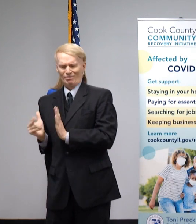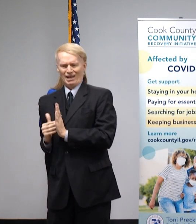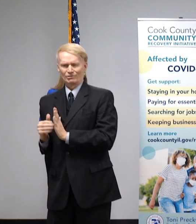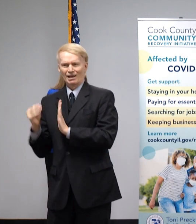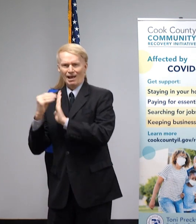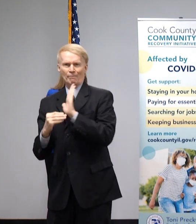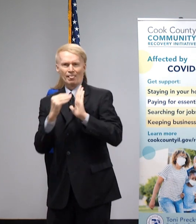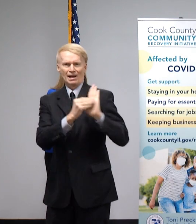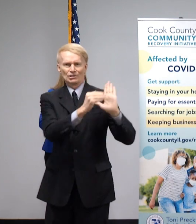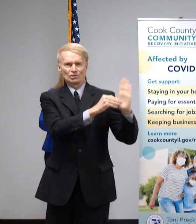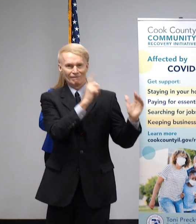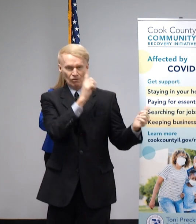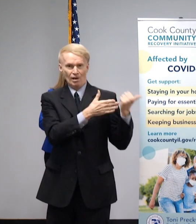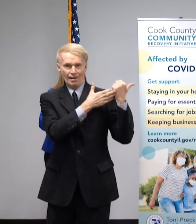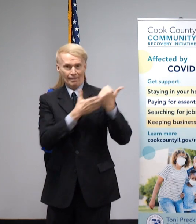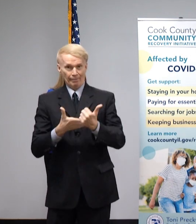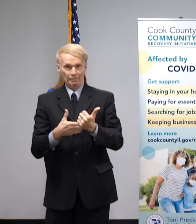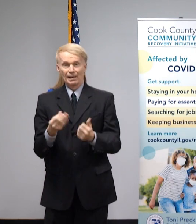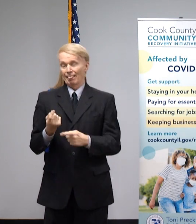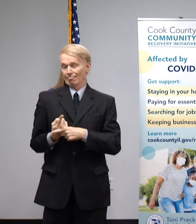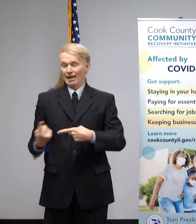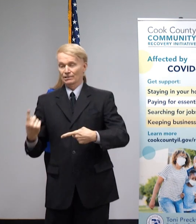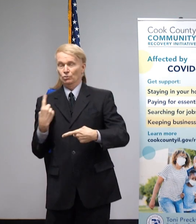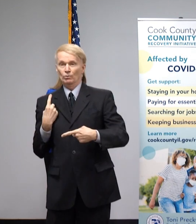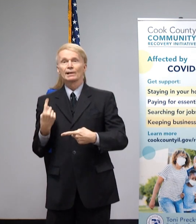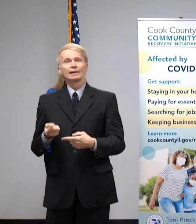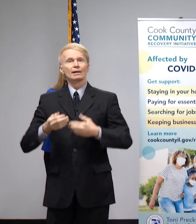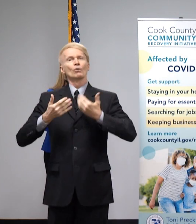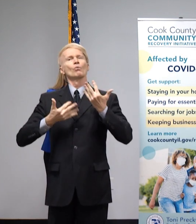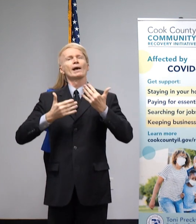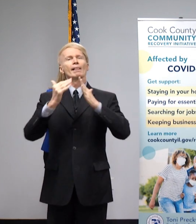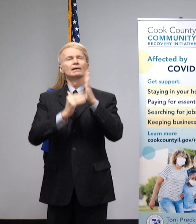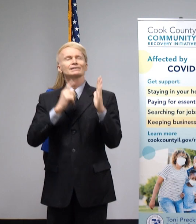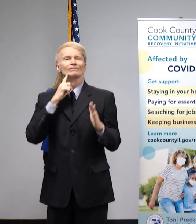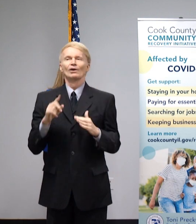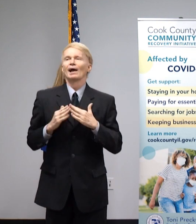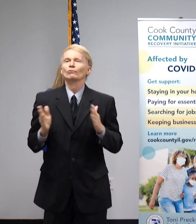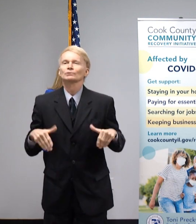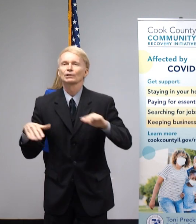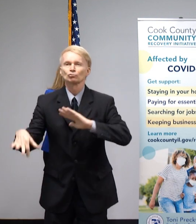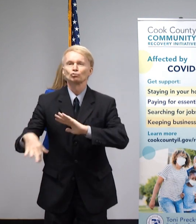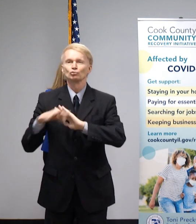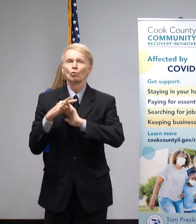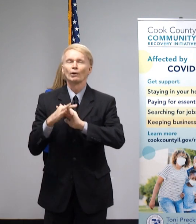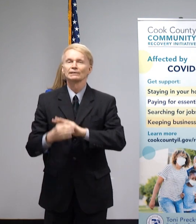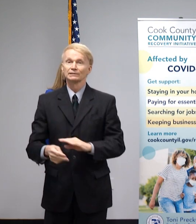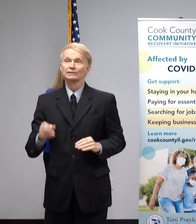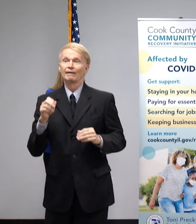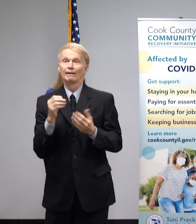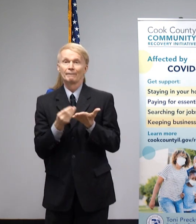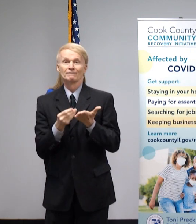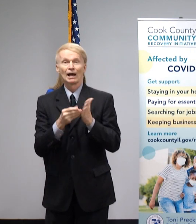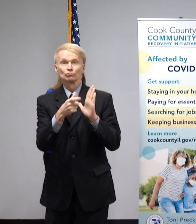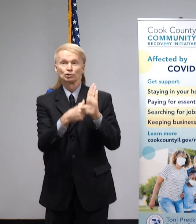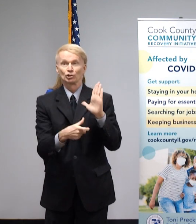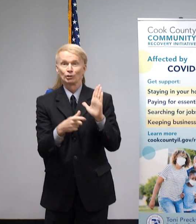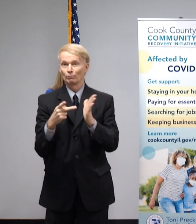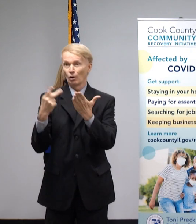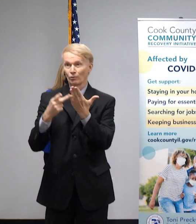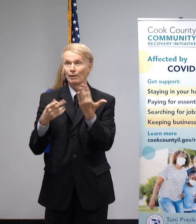Last week, we also opened the waitlist for the Housing Choice Voucher Program through the Housing Authority of Cook County.